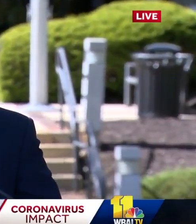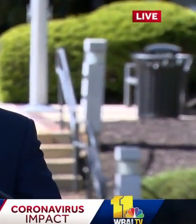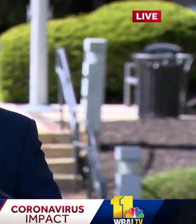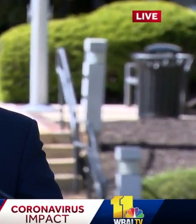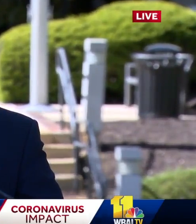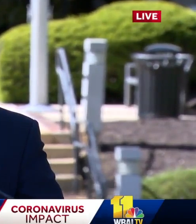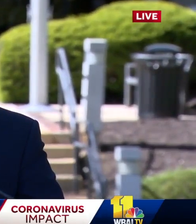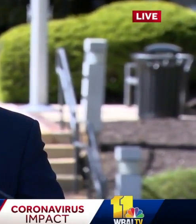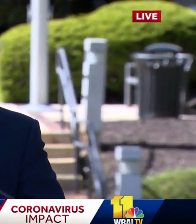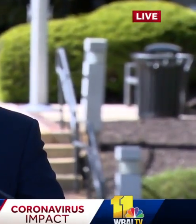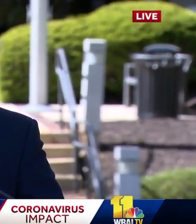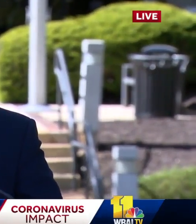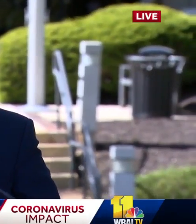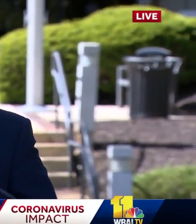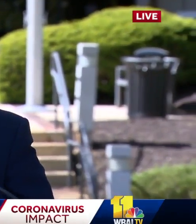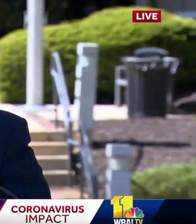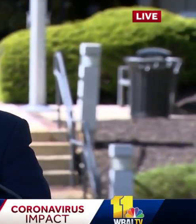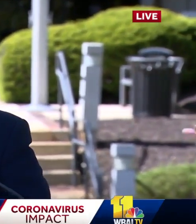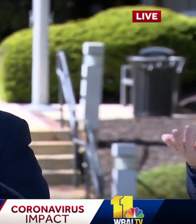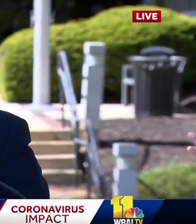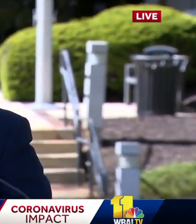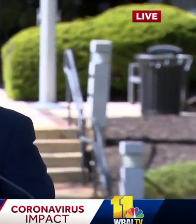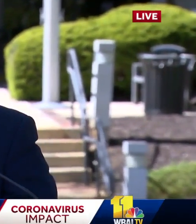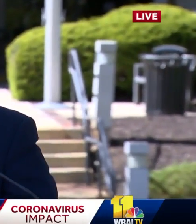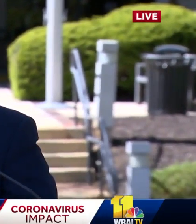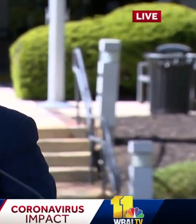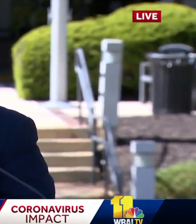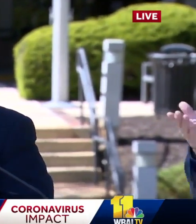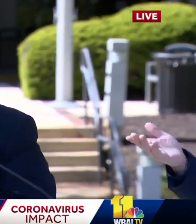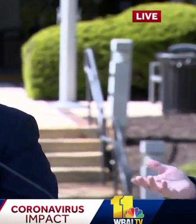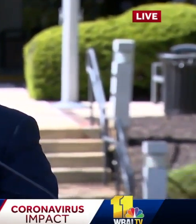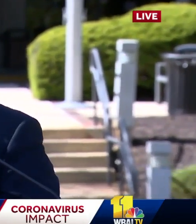With that, we'd, uh, be happy to take a few questions. You look